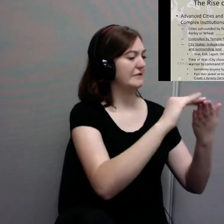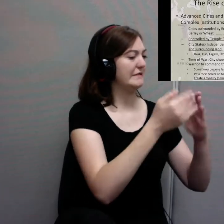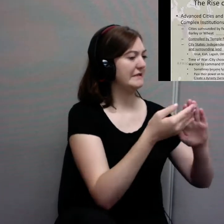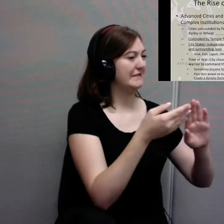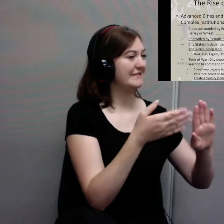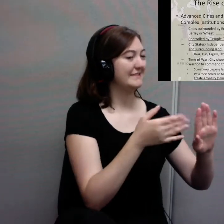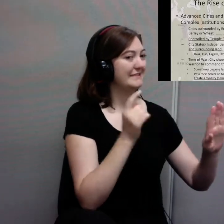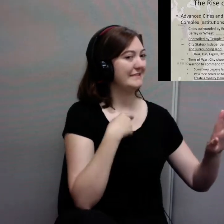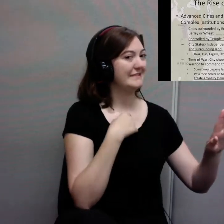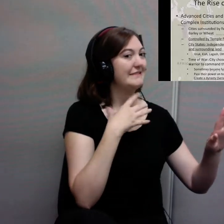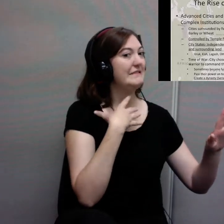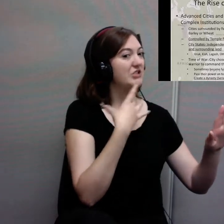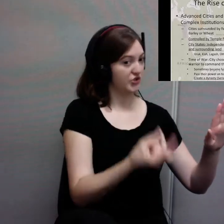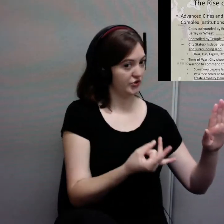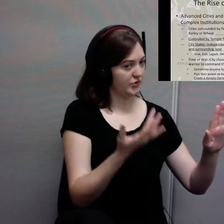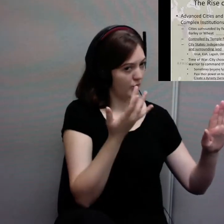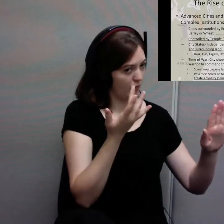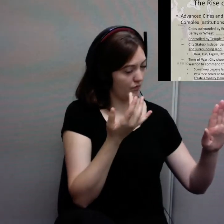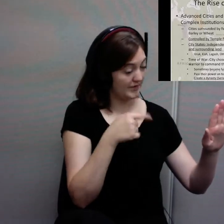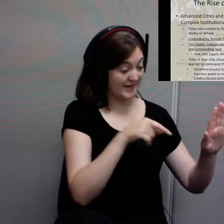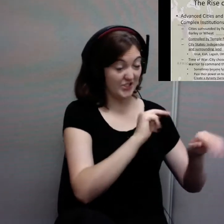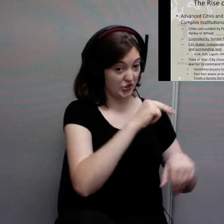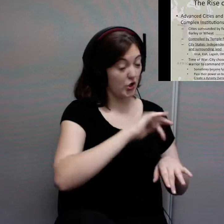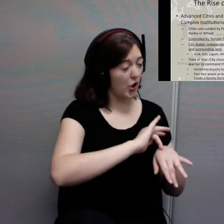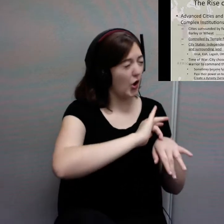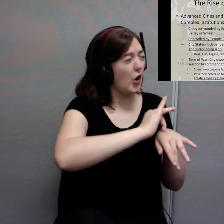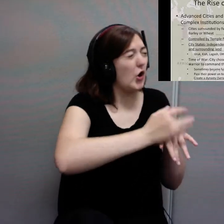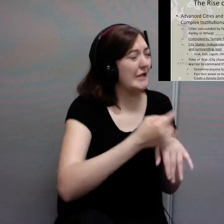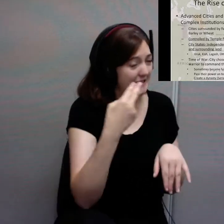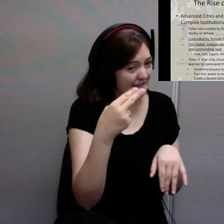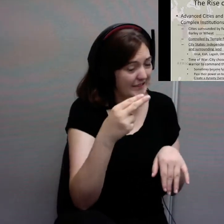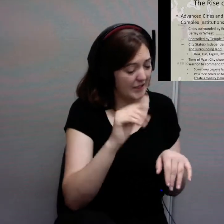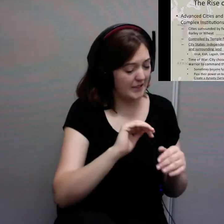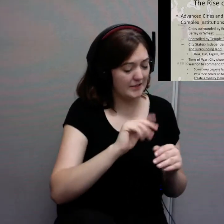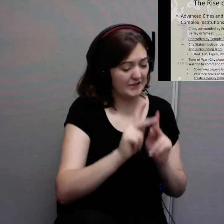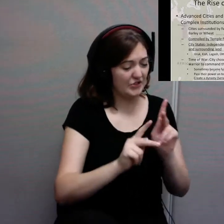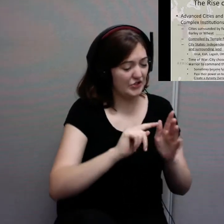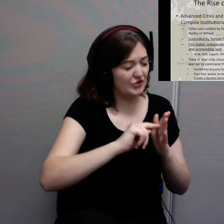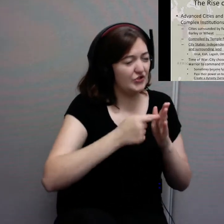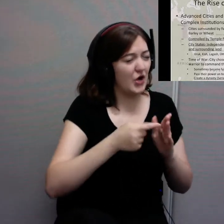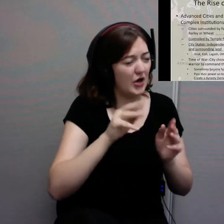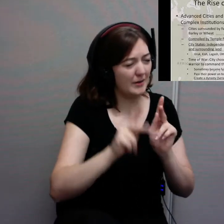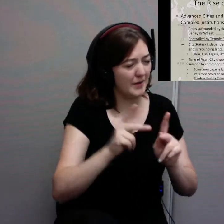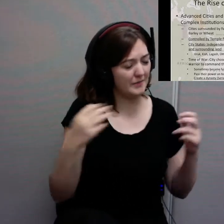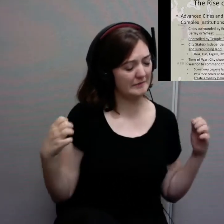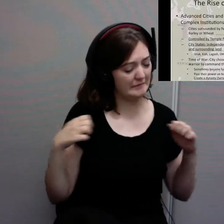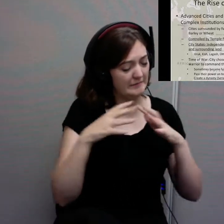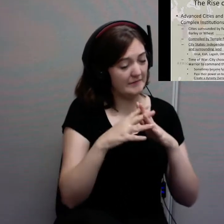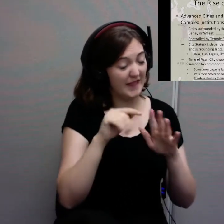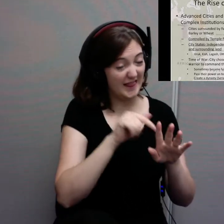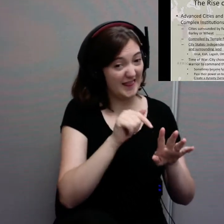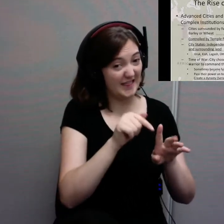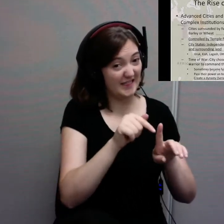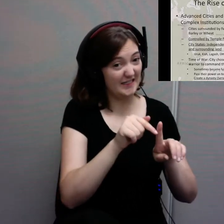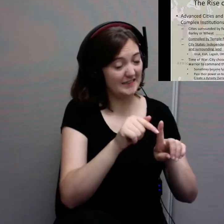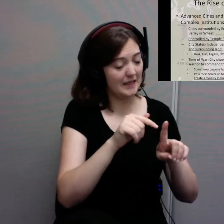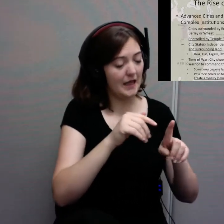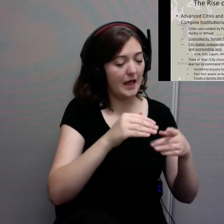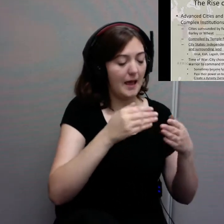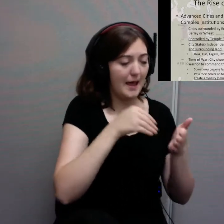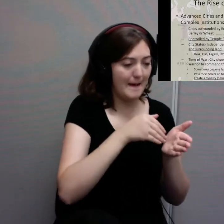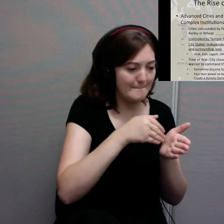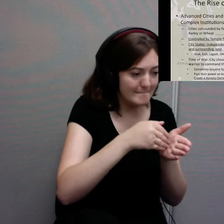history, the first time we see civilizations. And this trend that we're about to see happens often, even today, where a